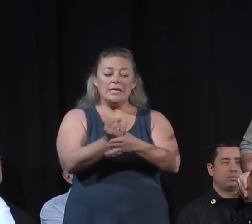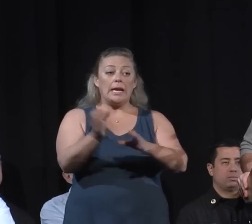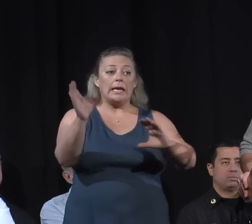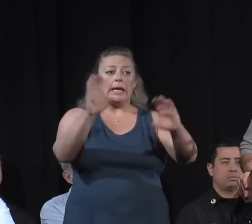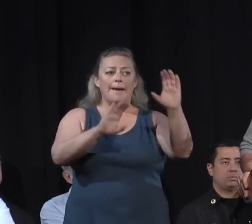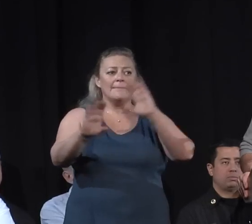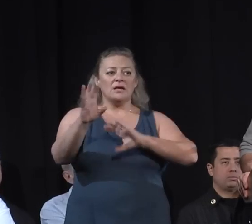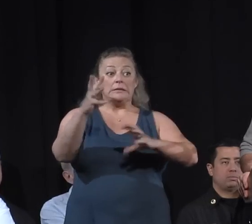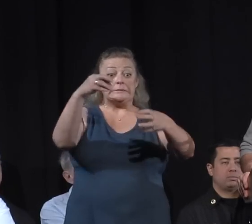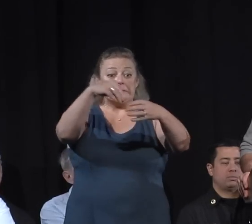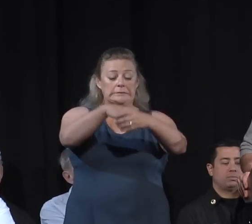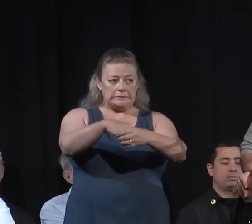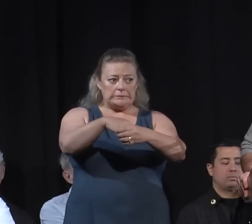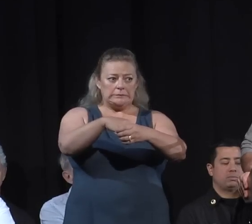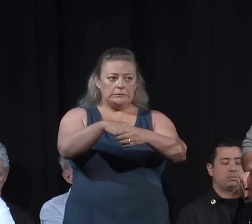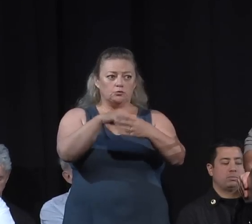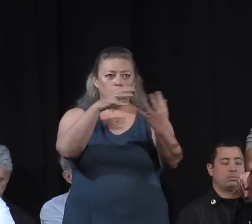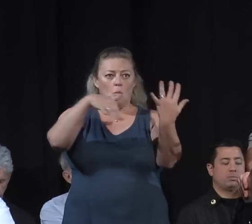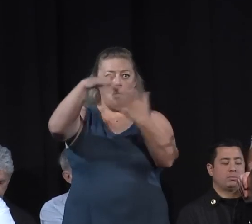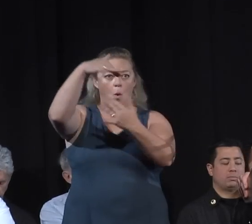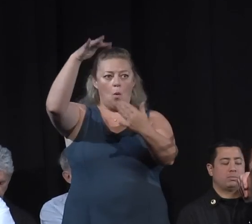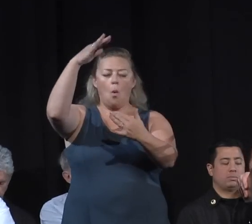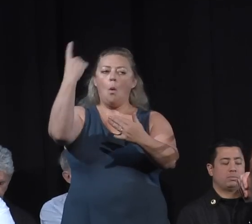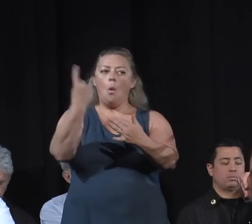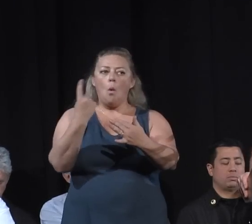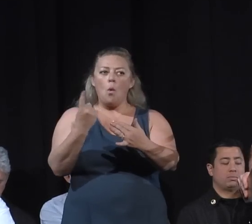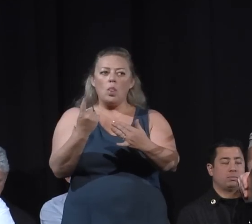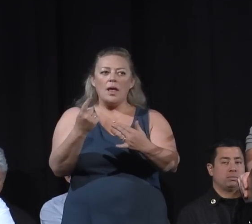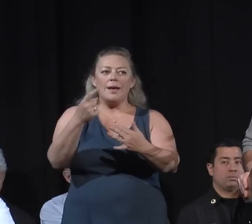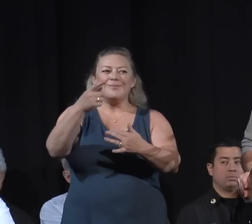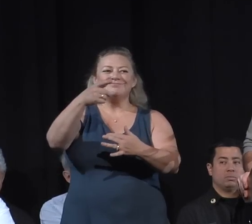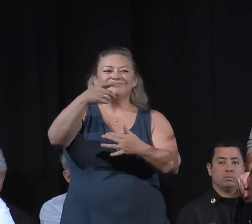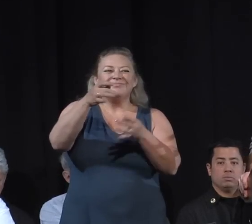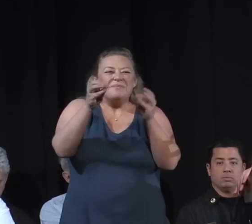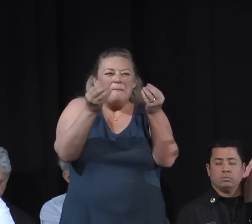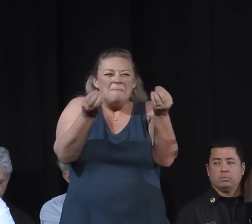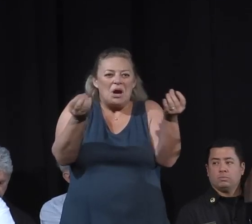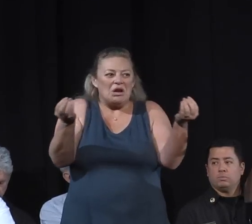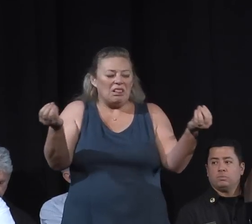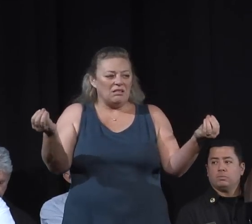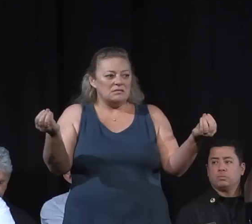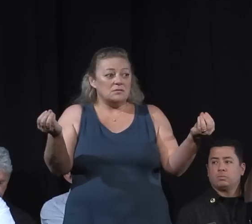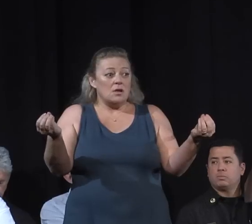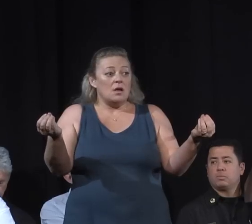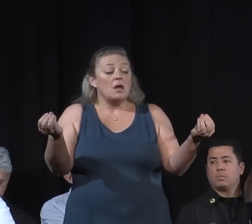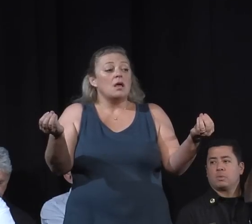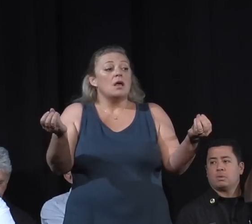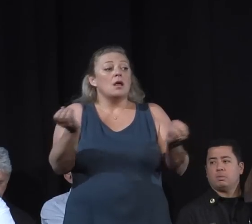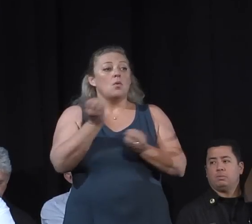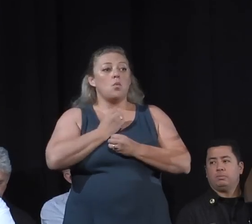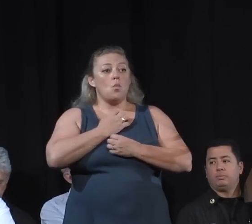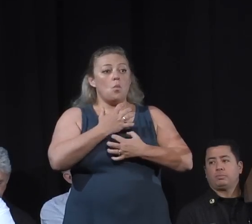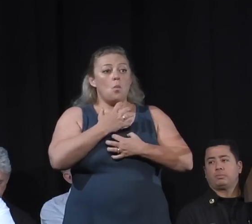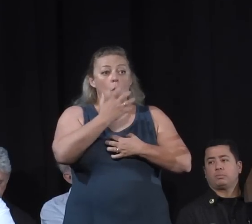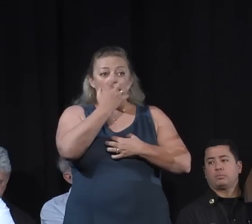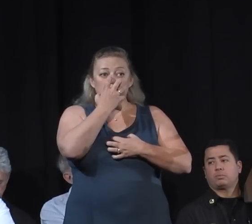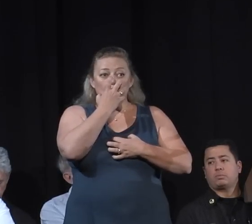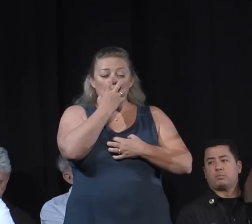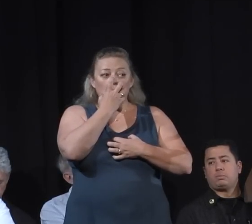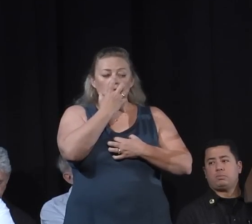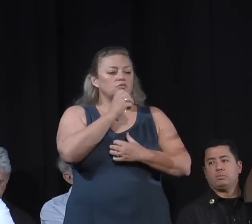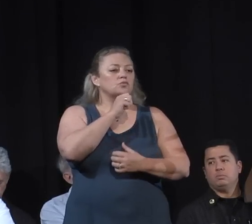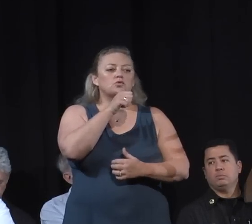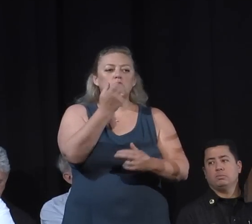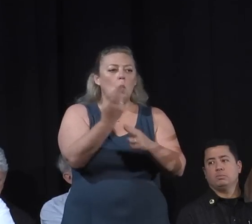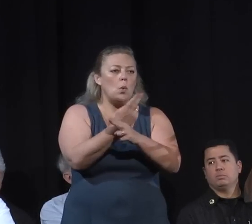smoke, just the particles. Small size respirators, they don't work well on